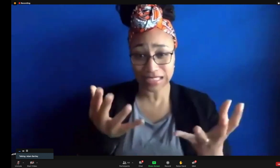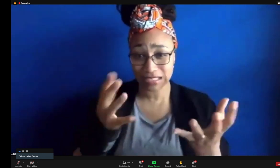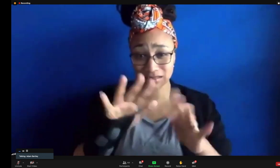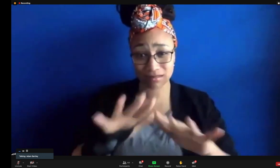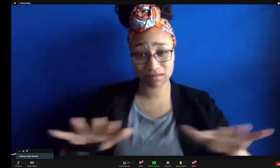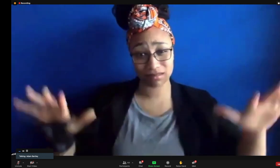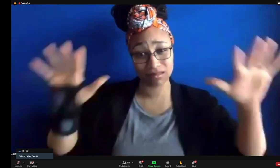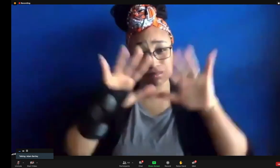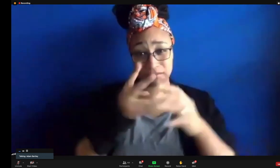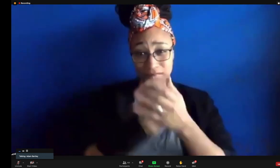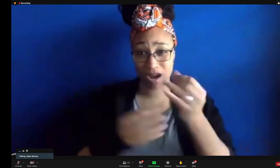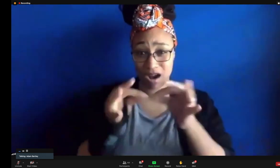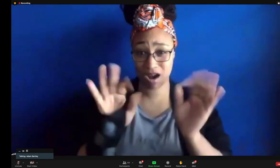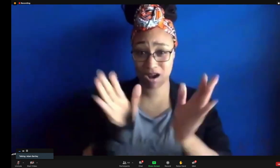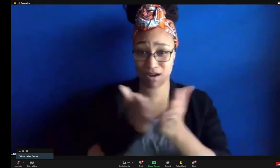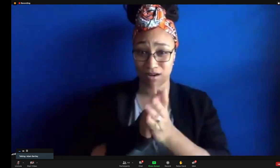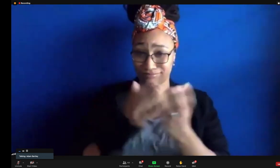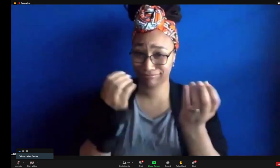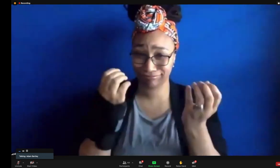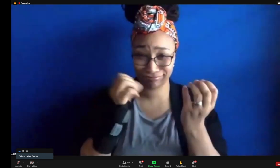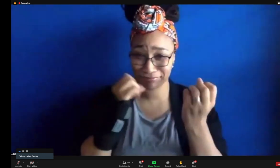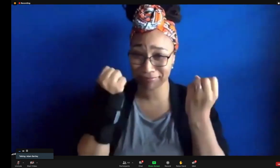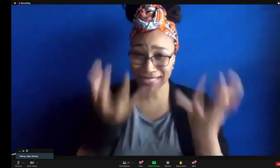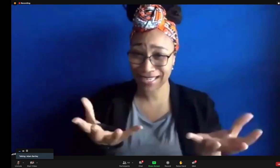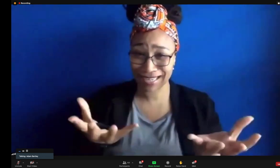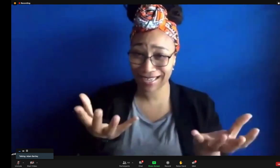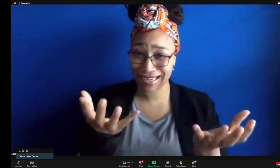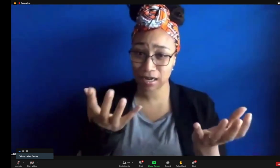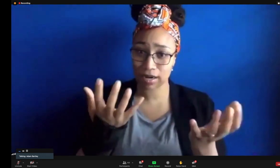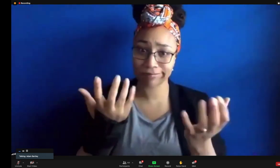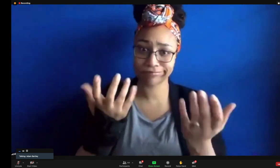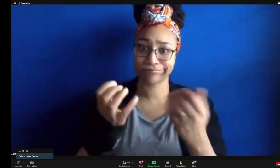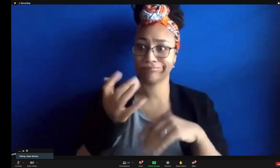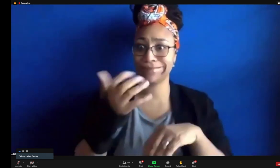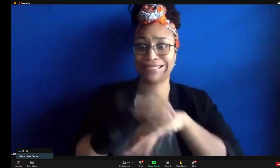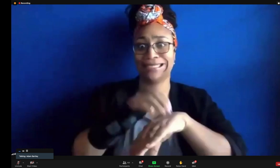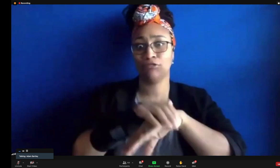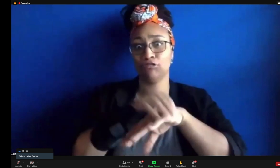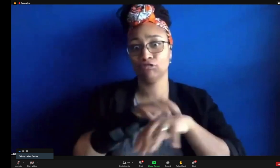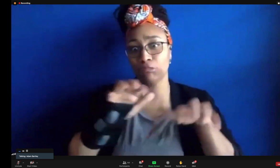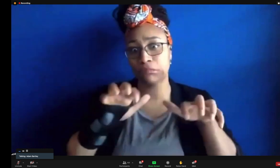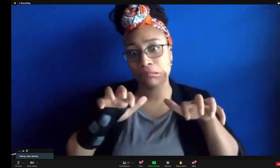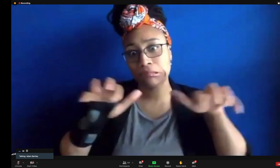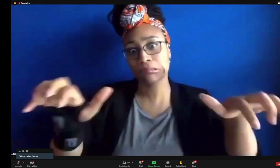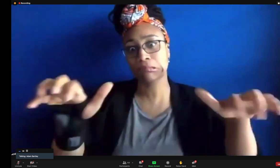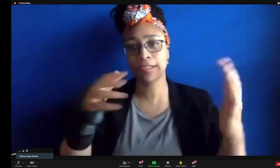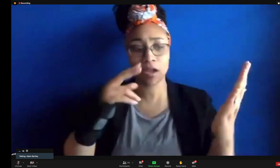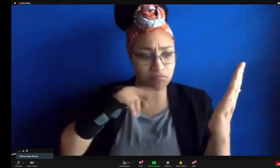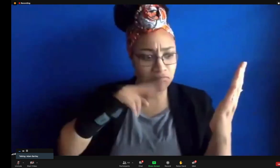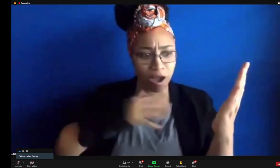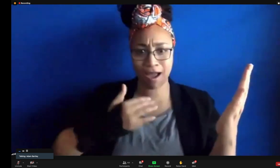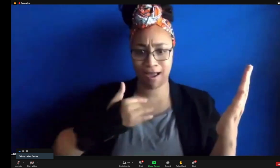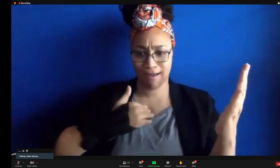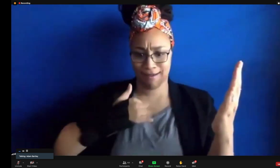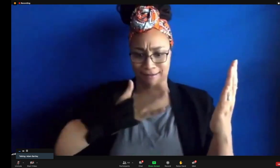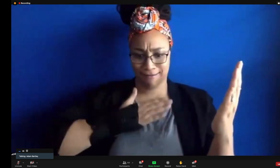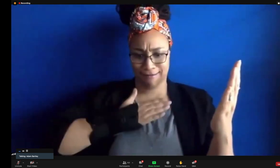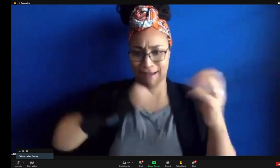deaf readers all across the world. There's so much need for ASO content out there. There's so much existing English